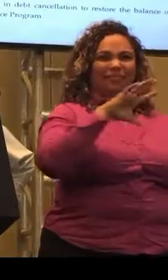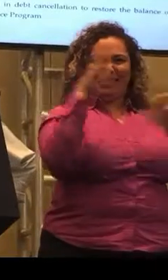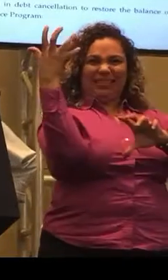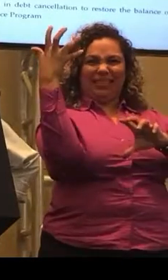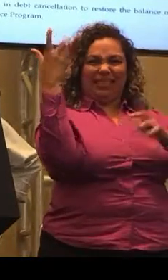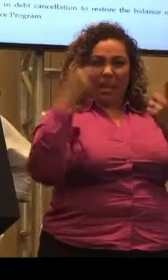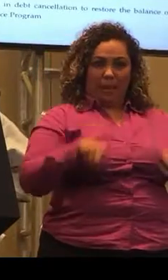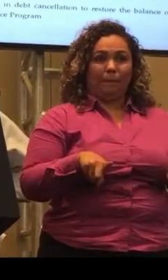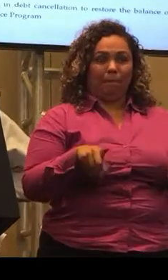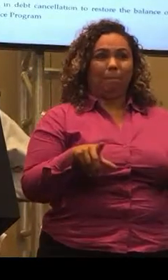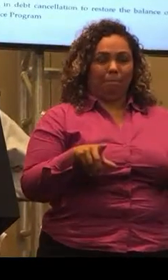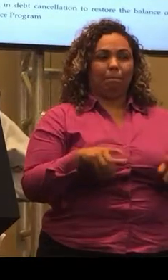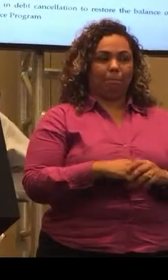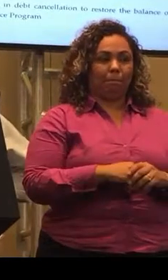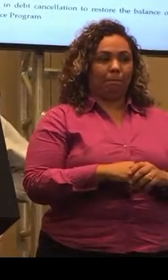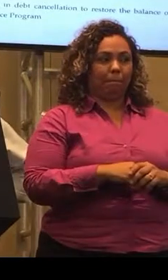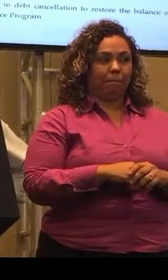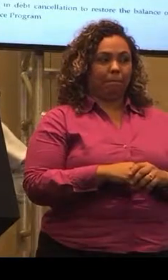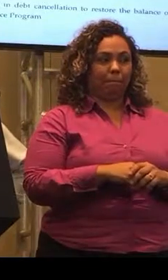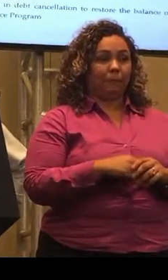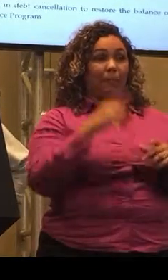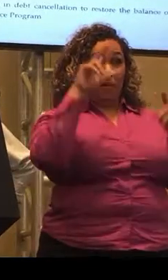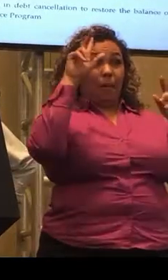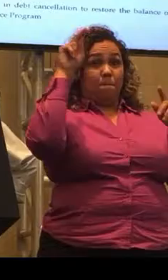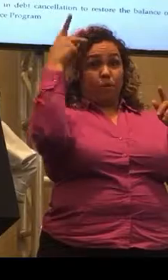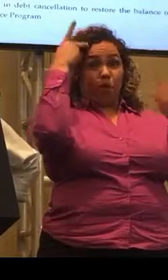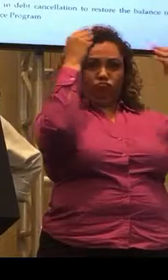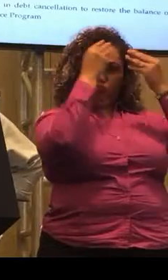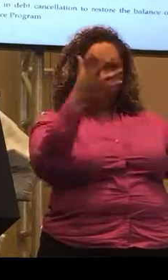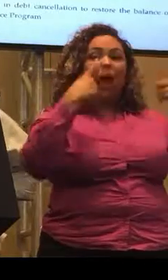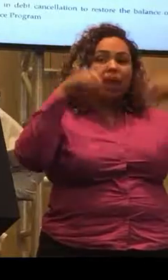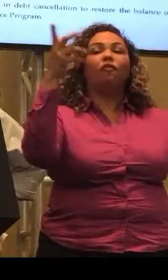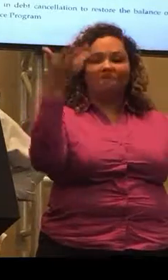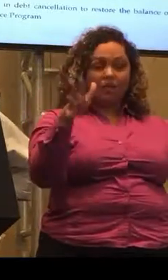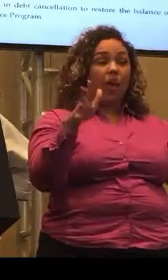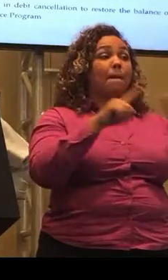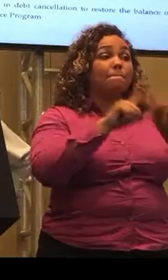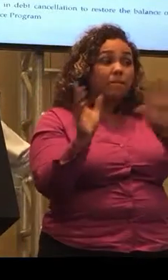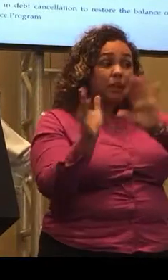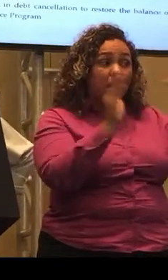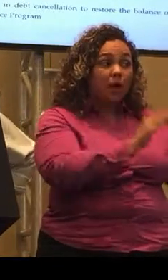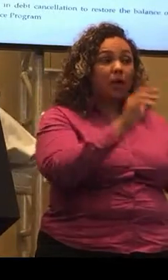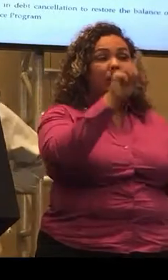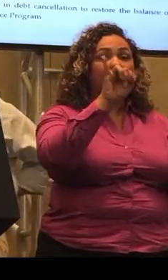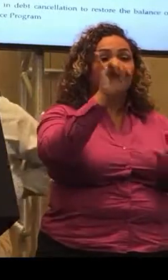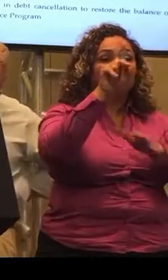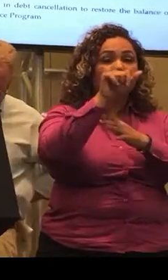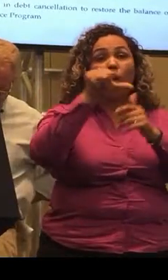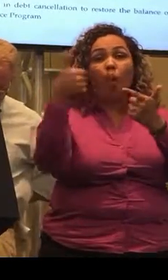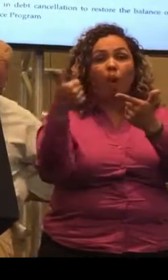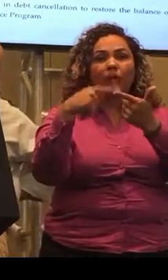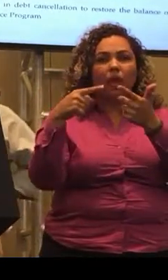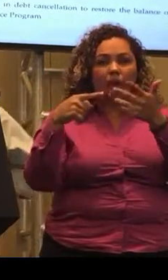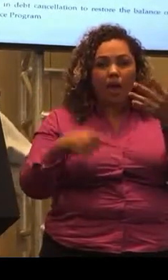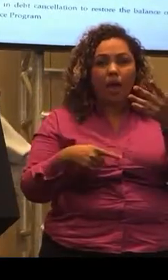statement of the president. But, you know, signals like SICA or many others,